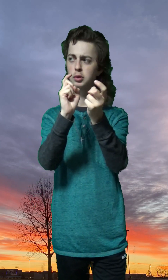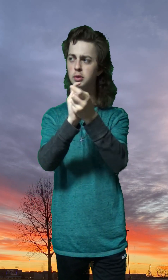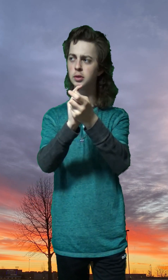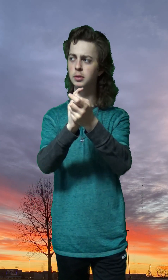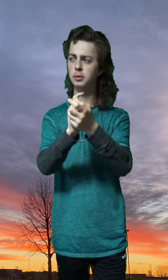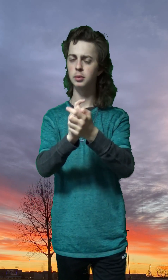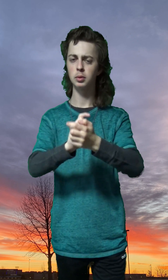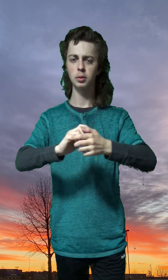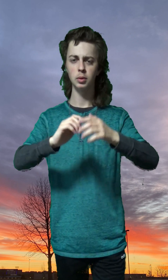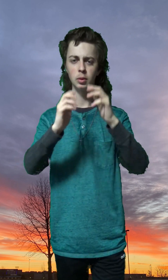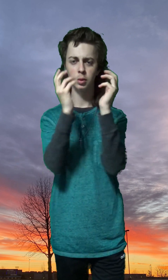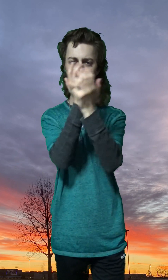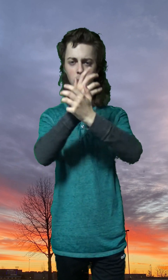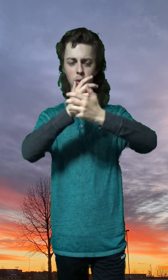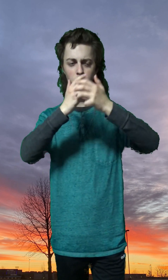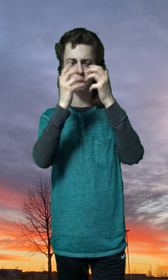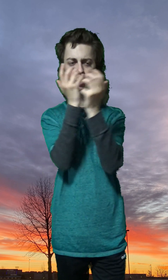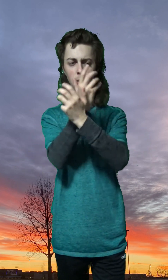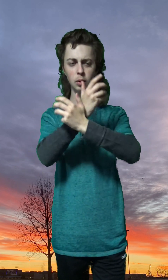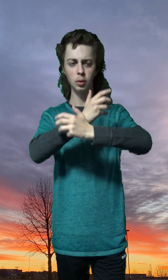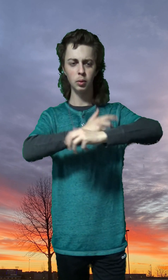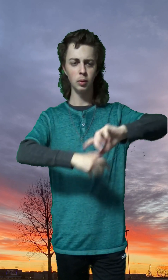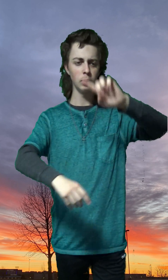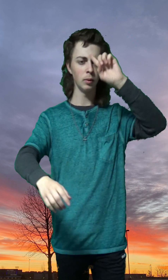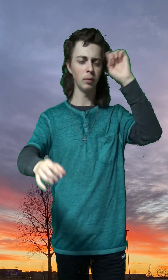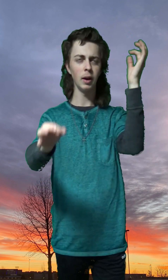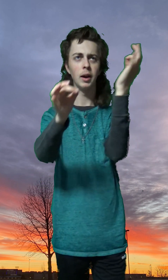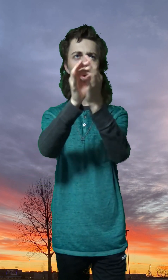Oh, faithful